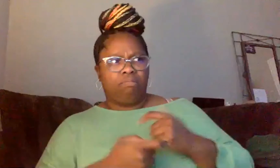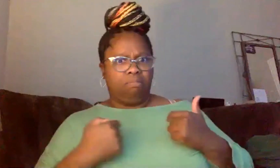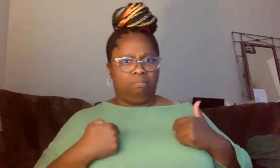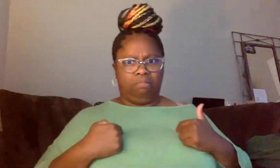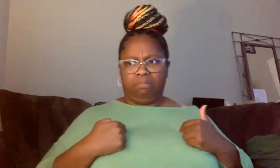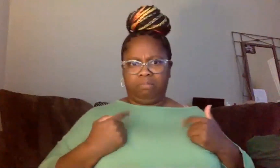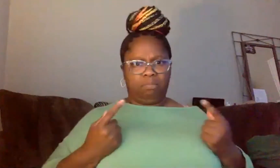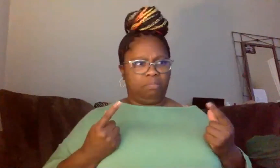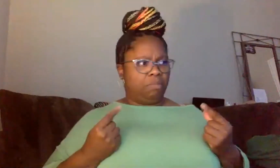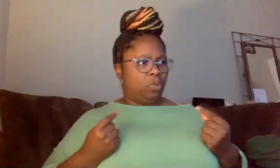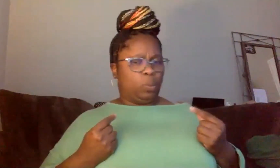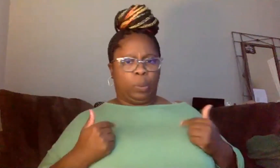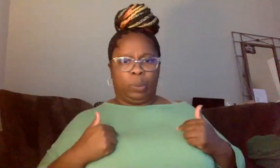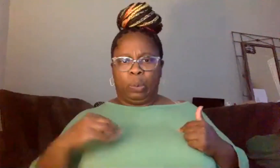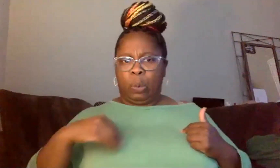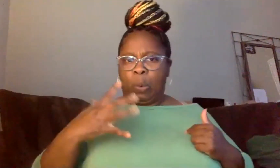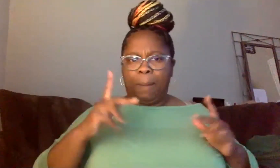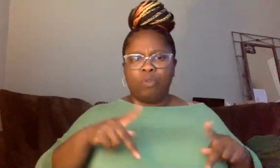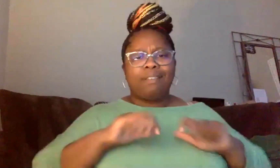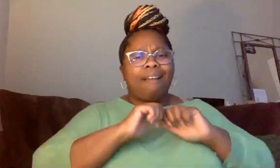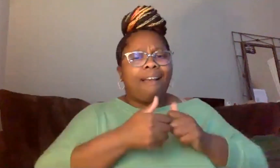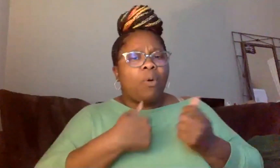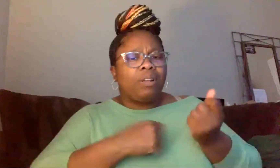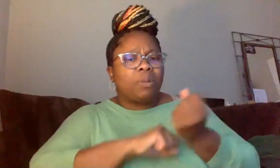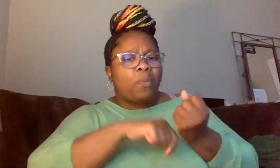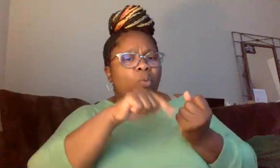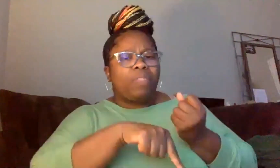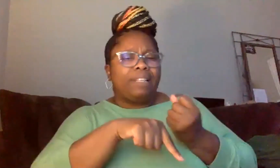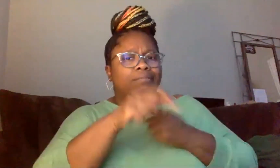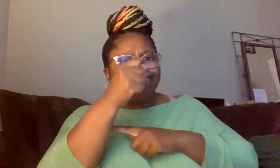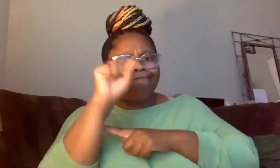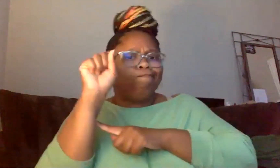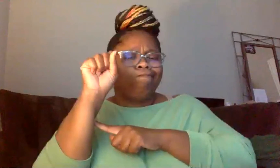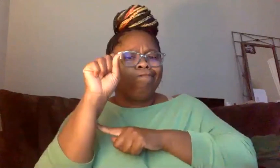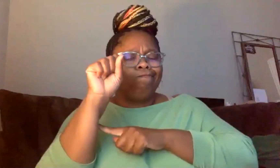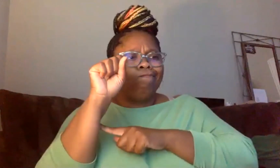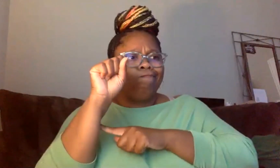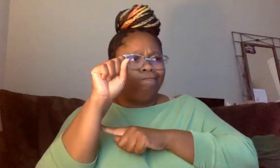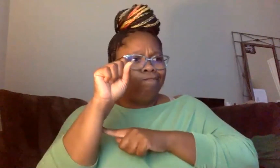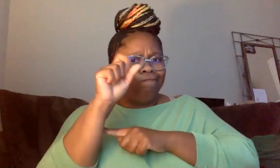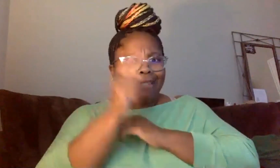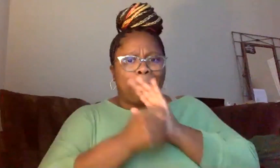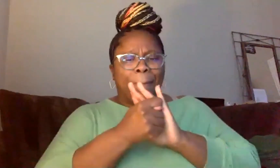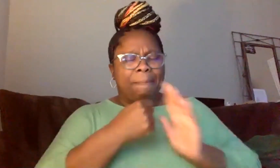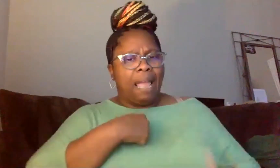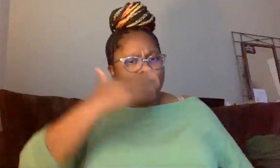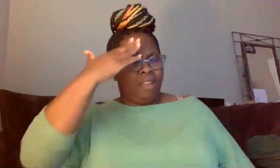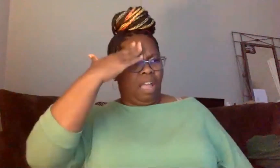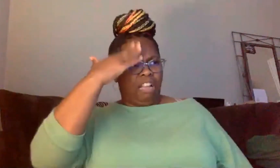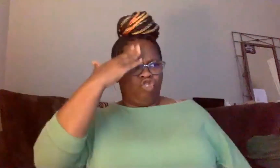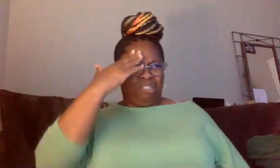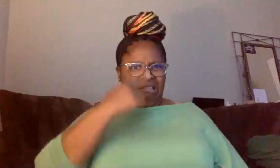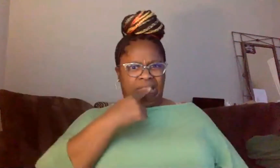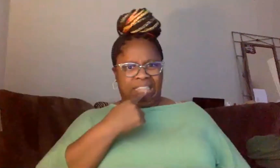as a white person to help support this movement and to make sure that, you know, I, I'm always conscious of trying to say the right